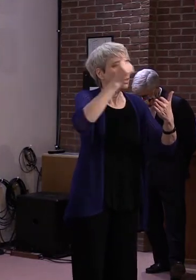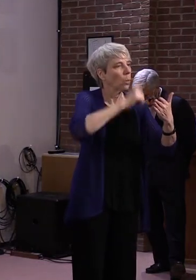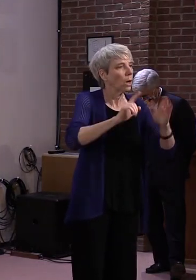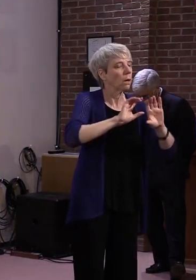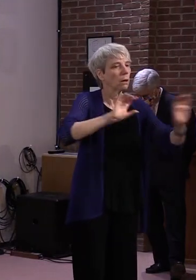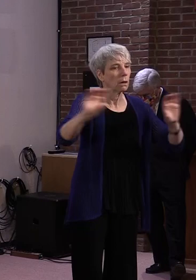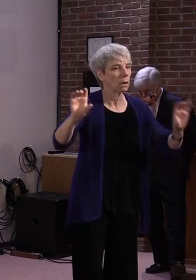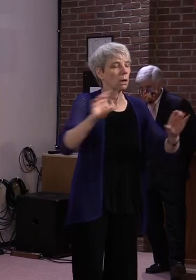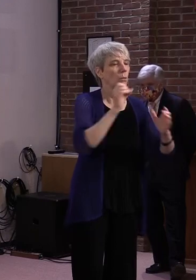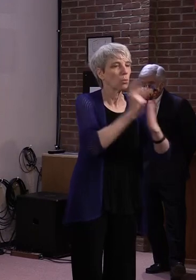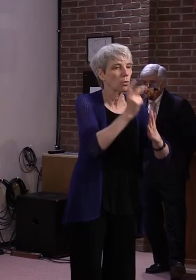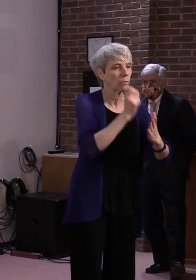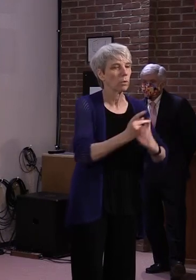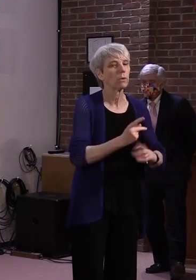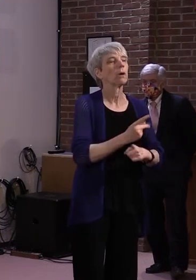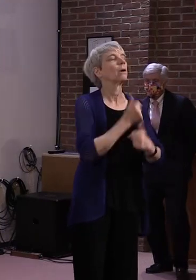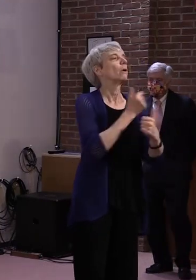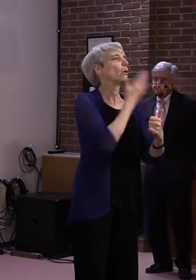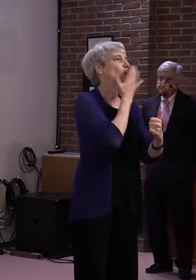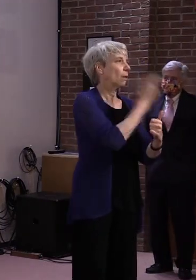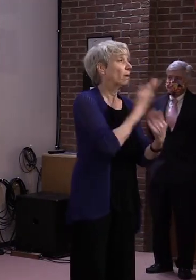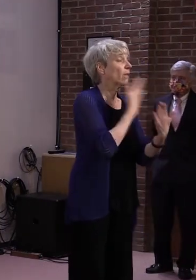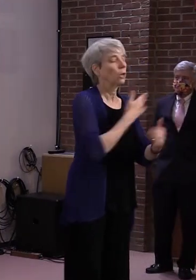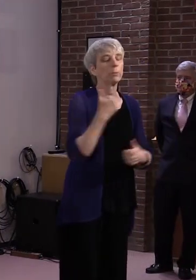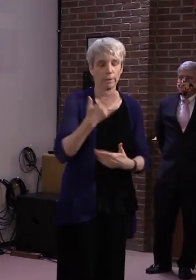Oh, well, good luck on that. Thank you. Thank you.